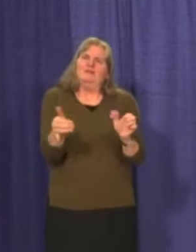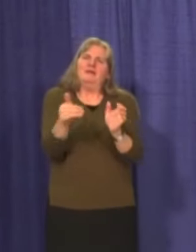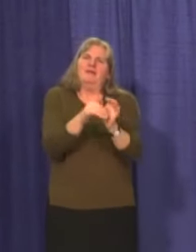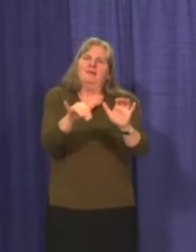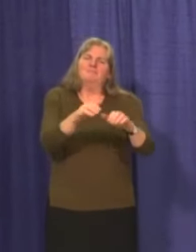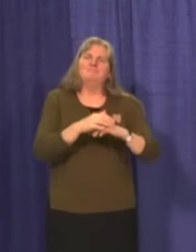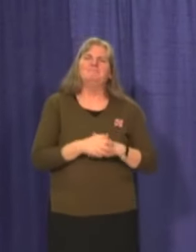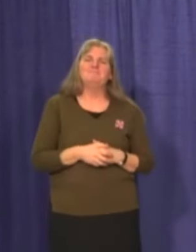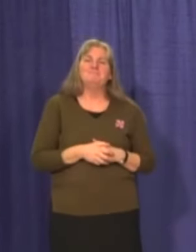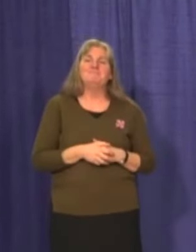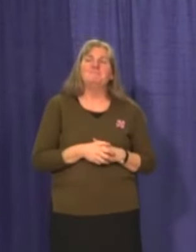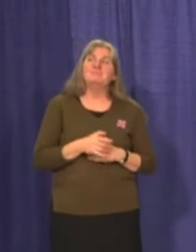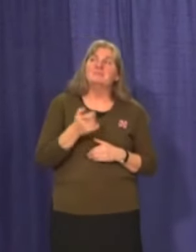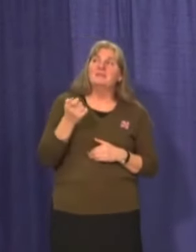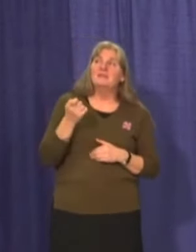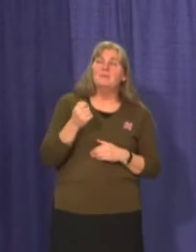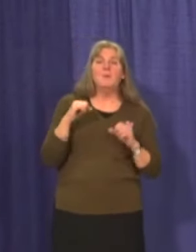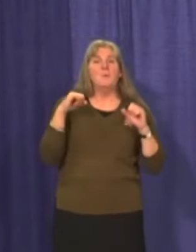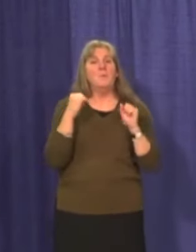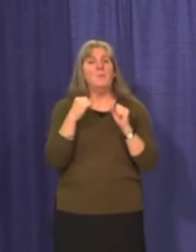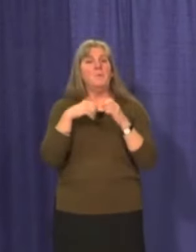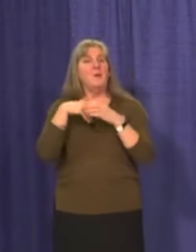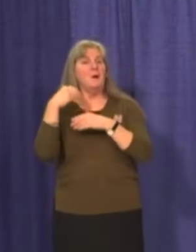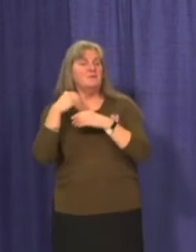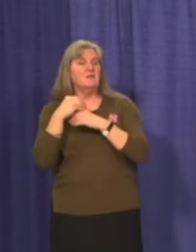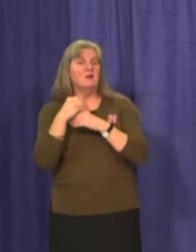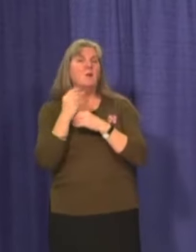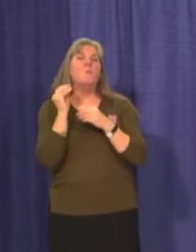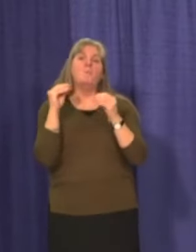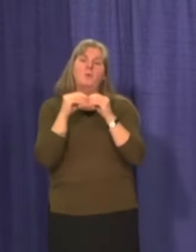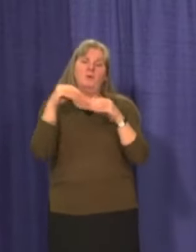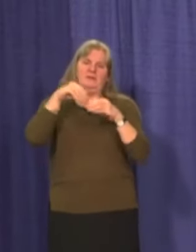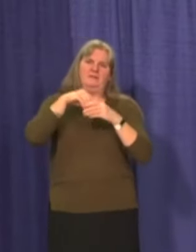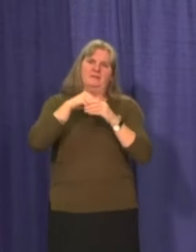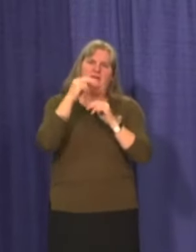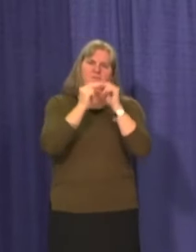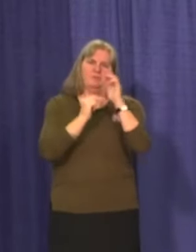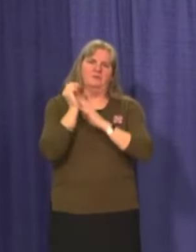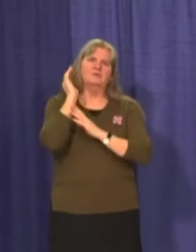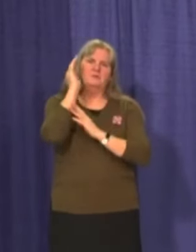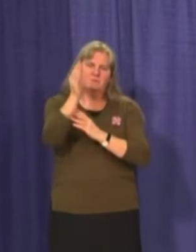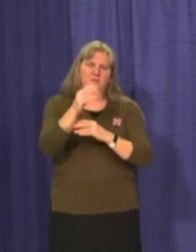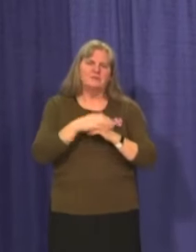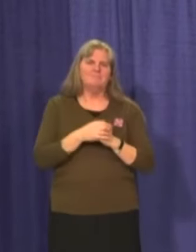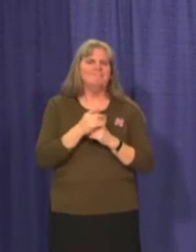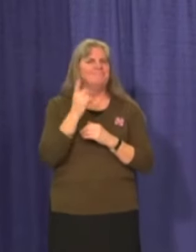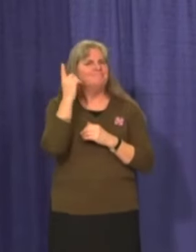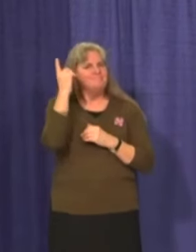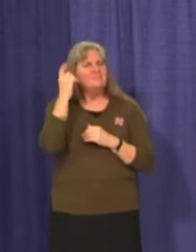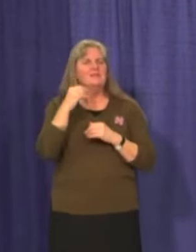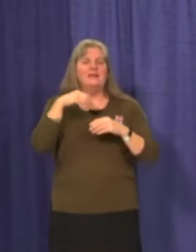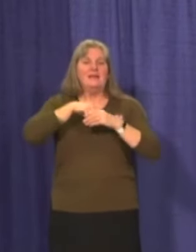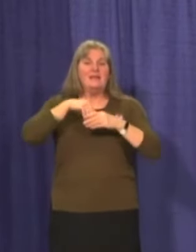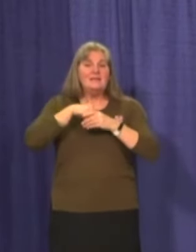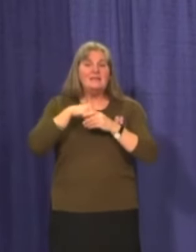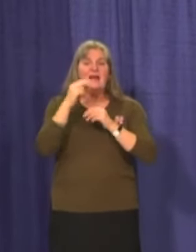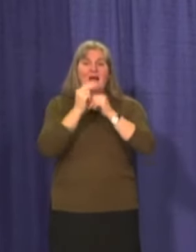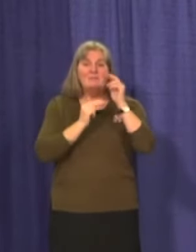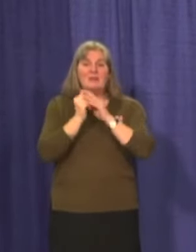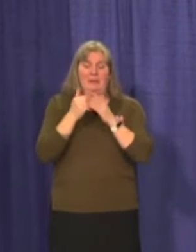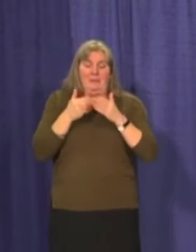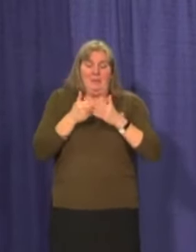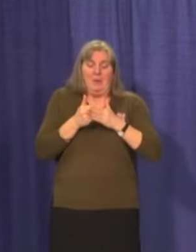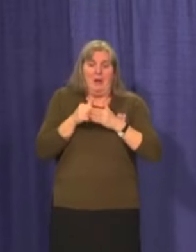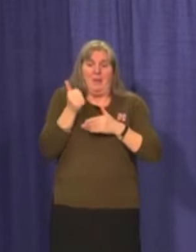As the days cool off, we will be spending more time inside. And it is inside, particularly when close to others,